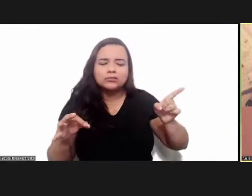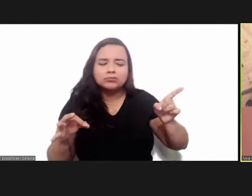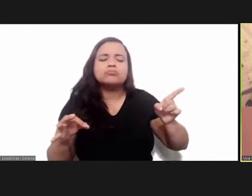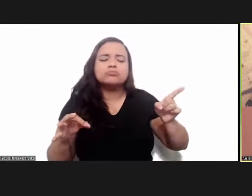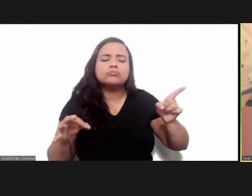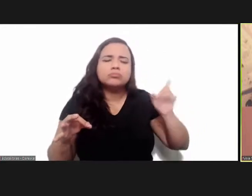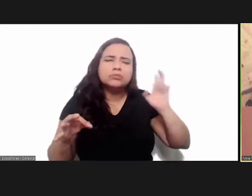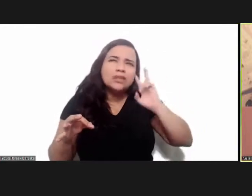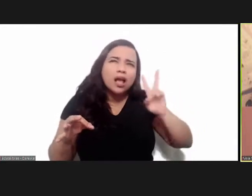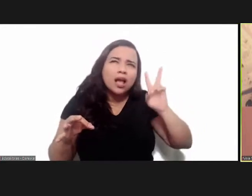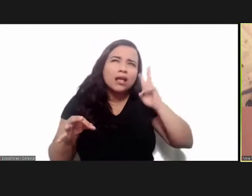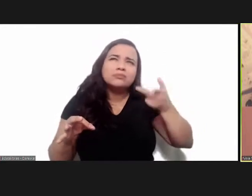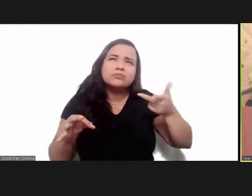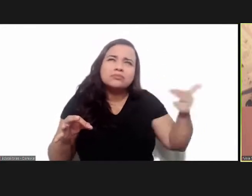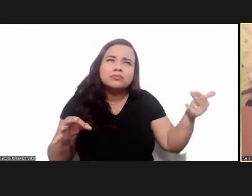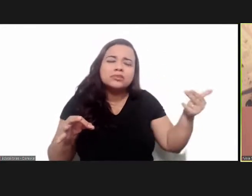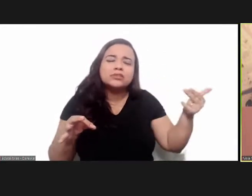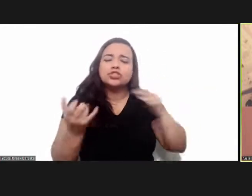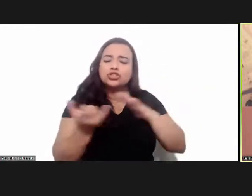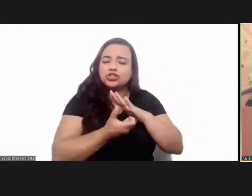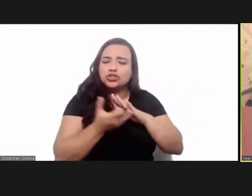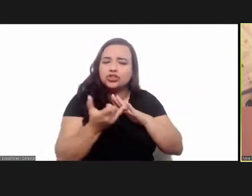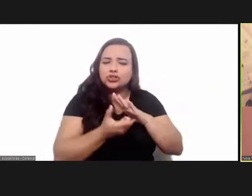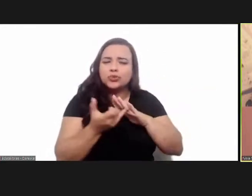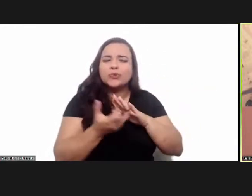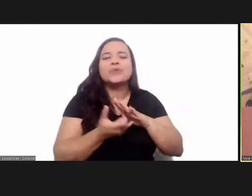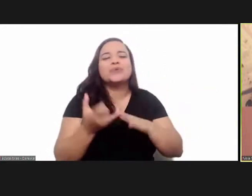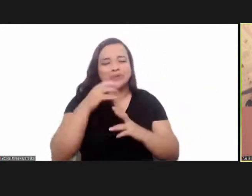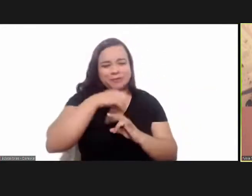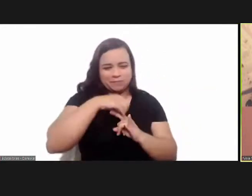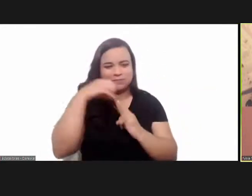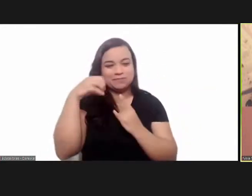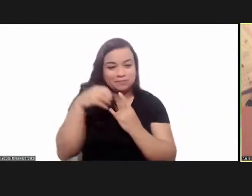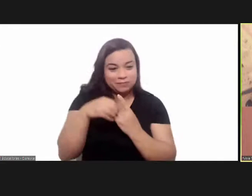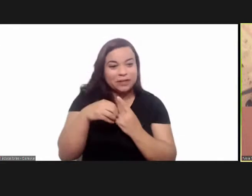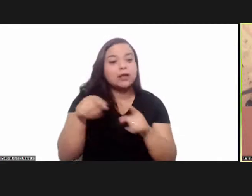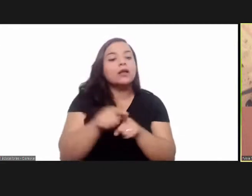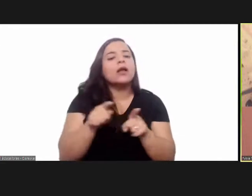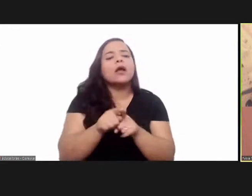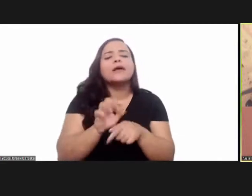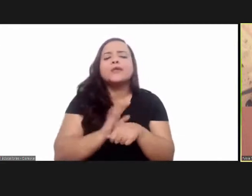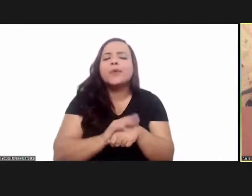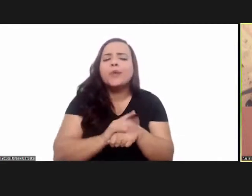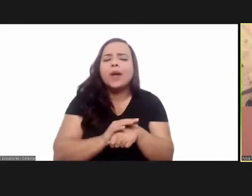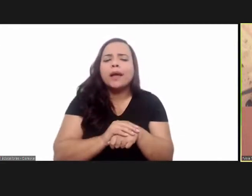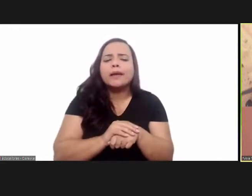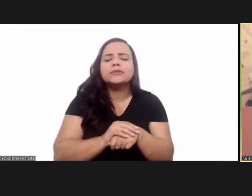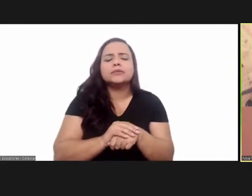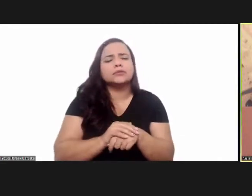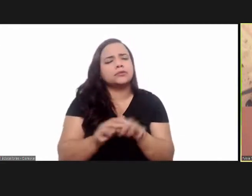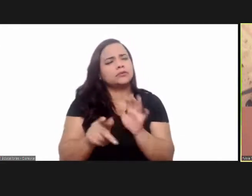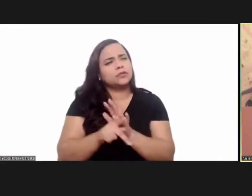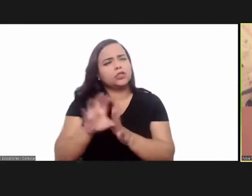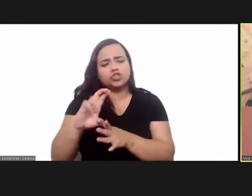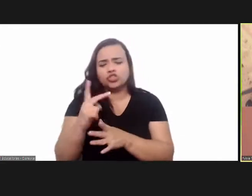journal memorias of those other cruz institute and chagas disease and likewise